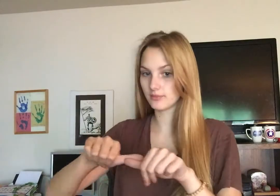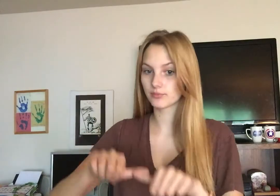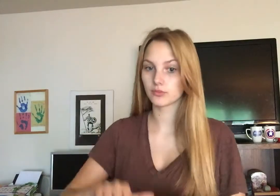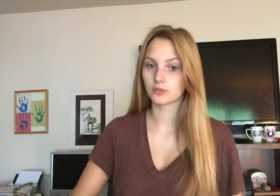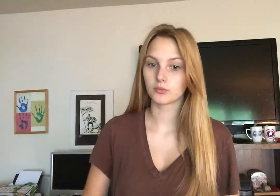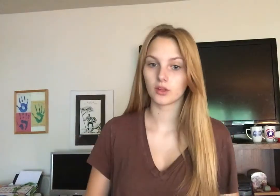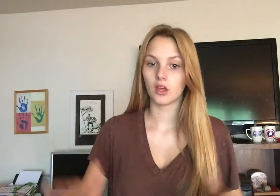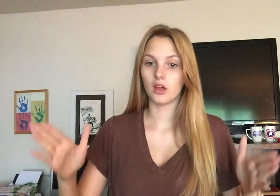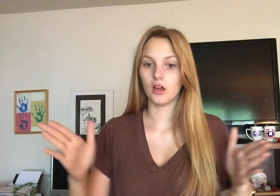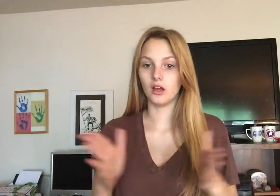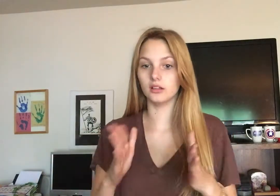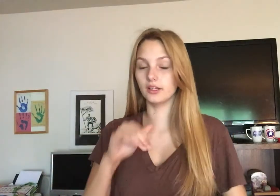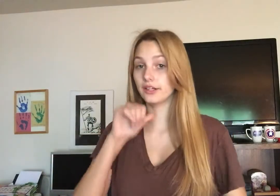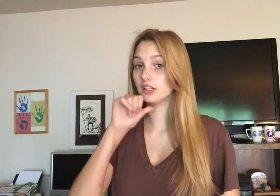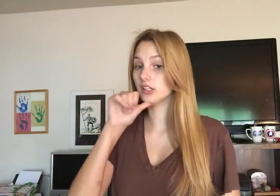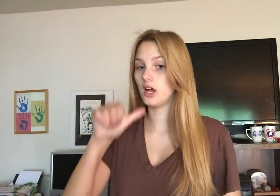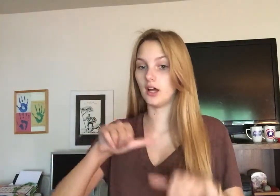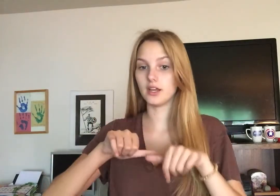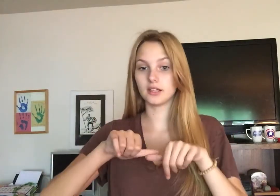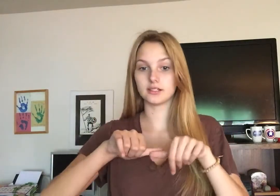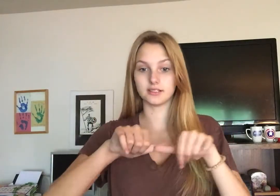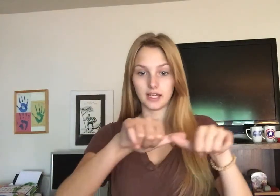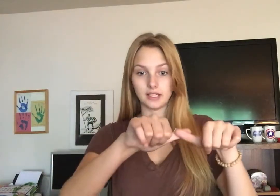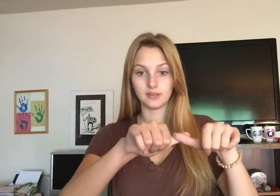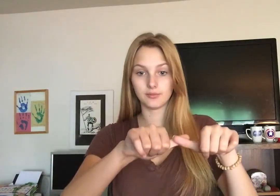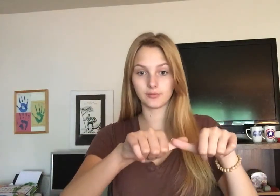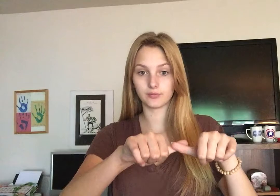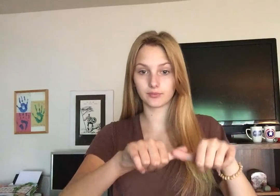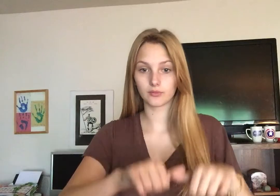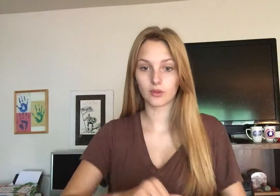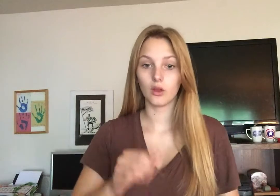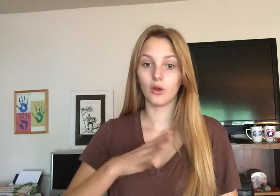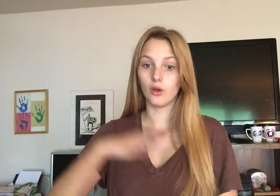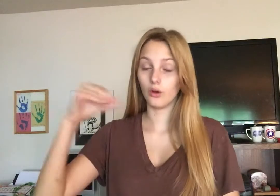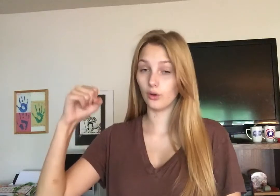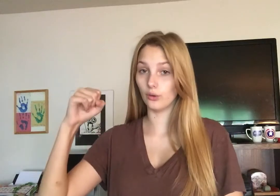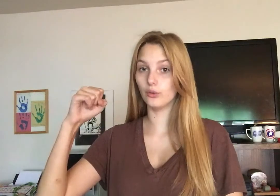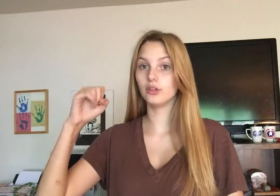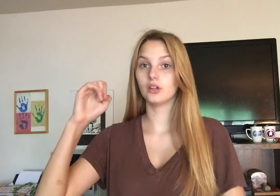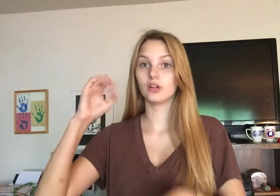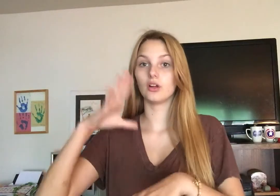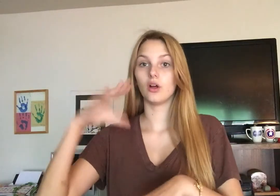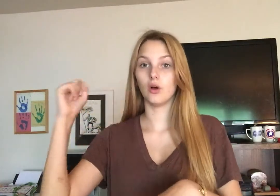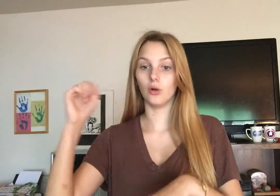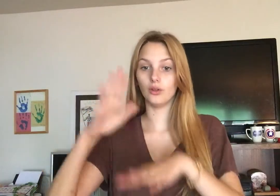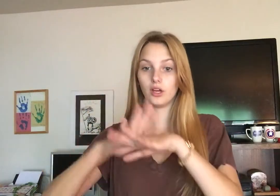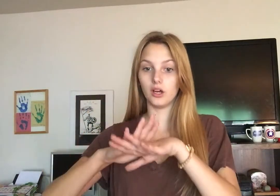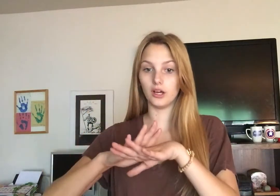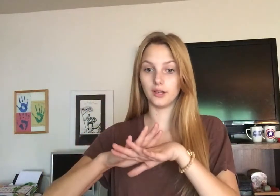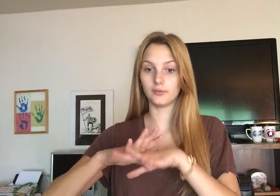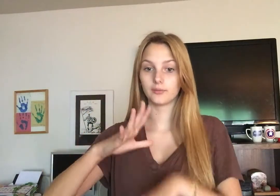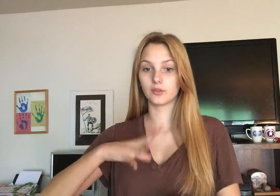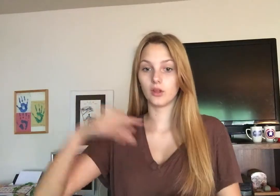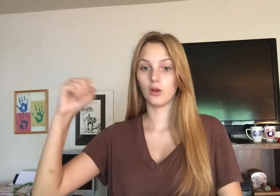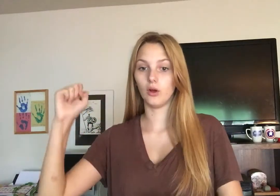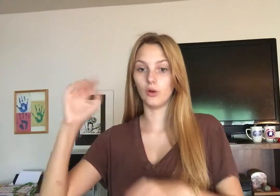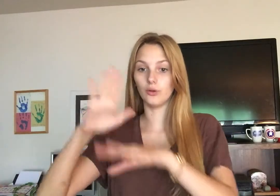A little unsteady, hold, hold on, hold